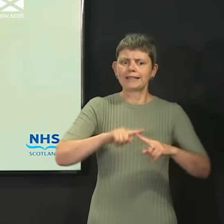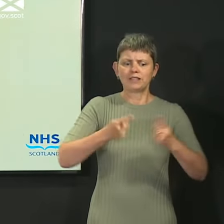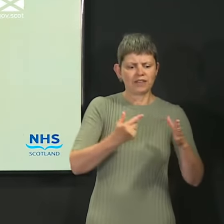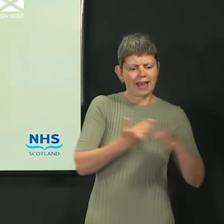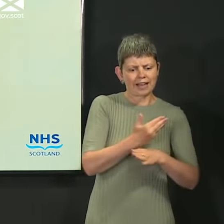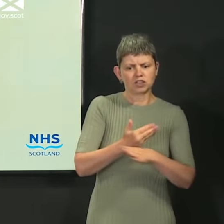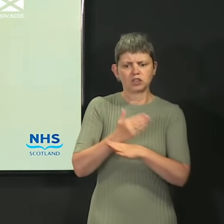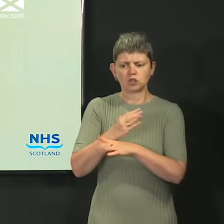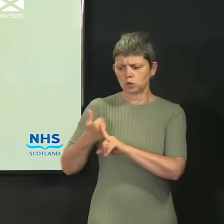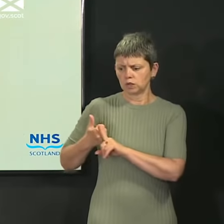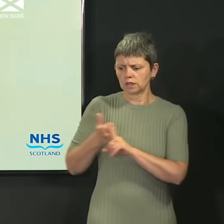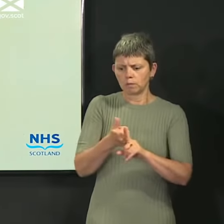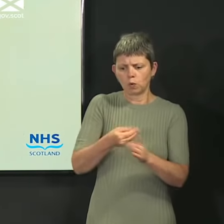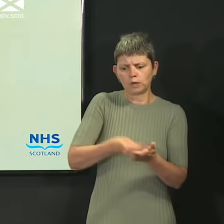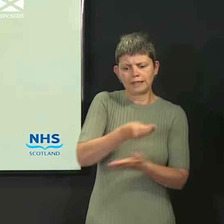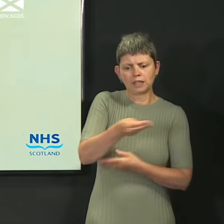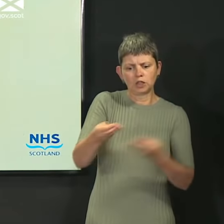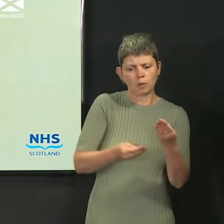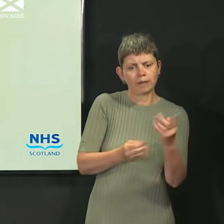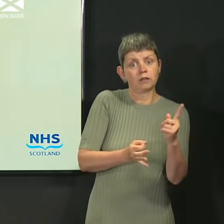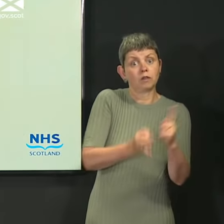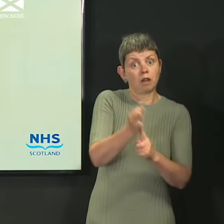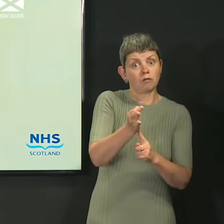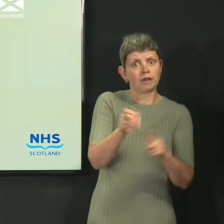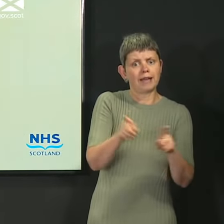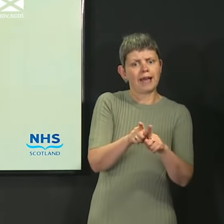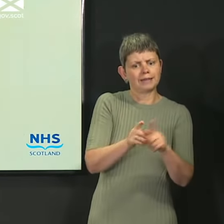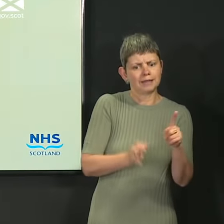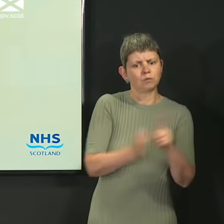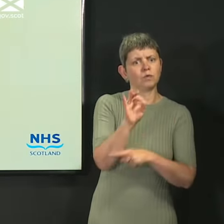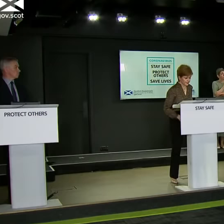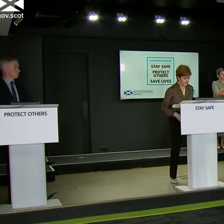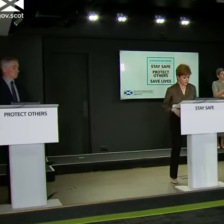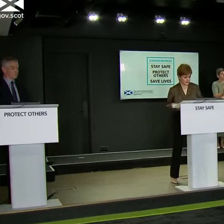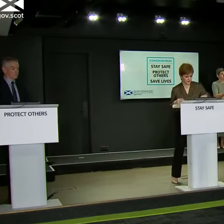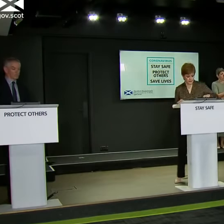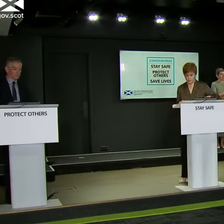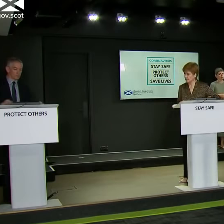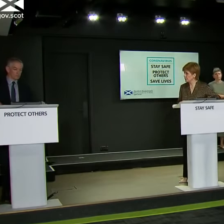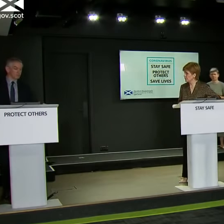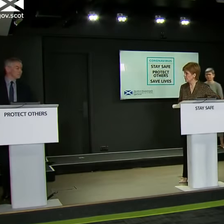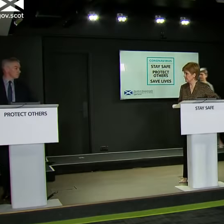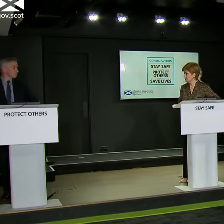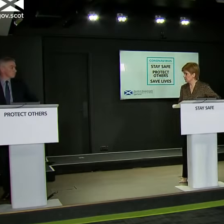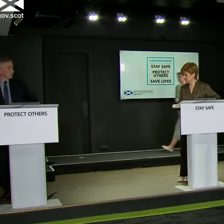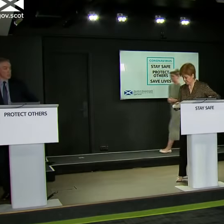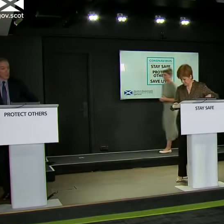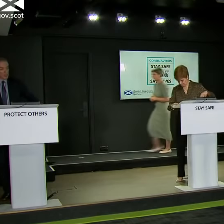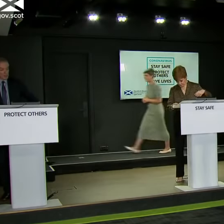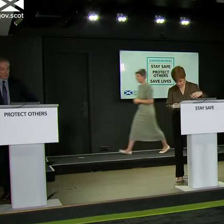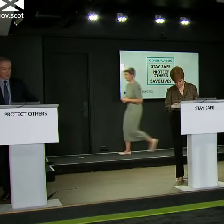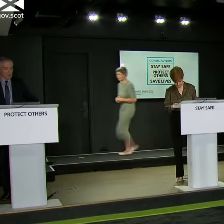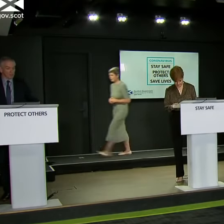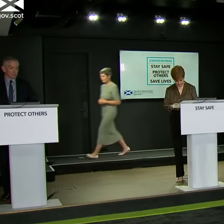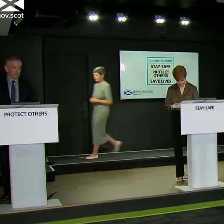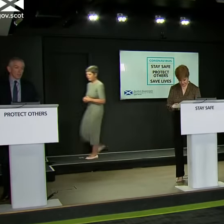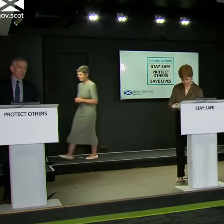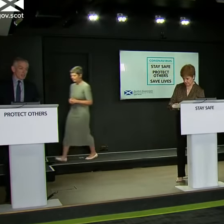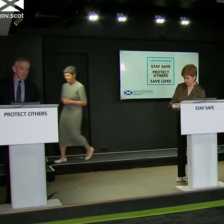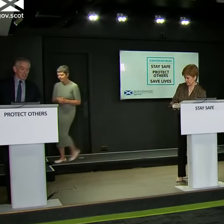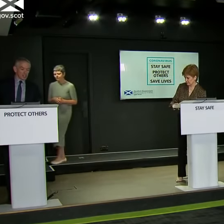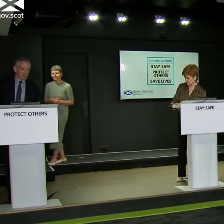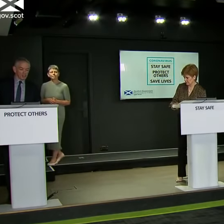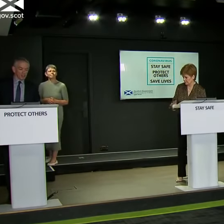recovery and build a better future for all of Scotland. Thank you, First Minister.